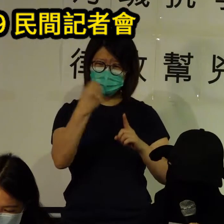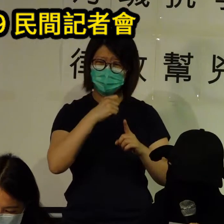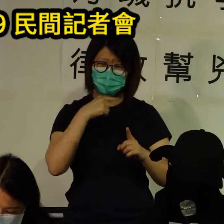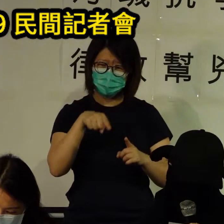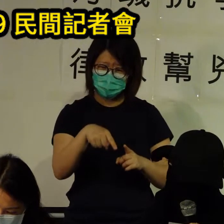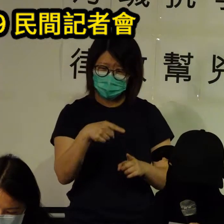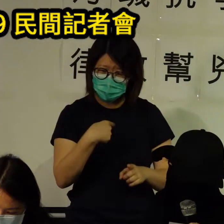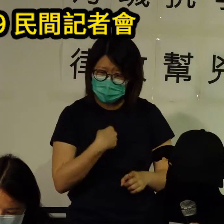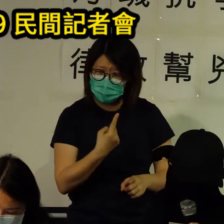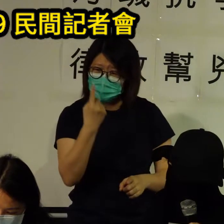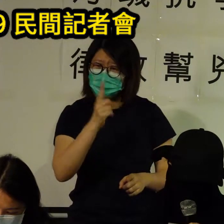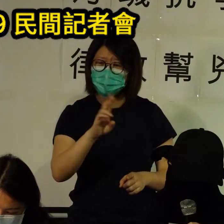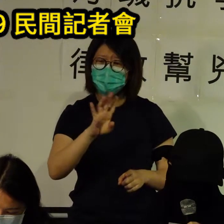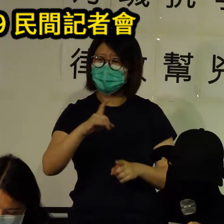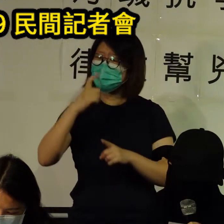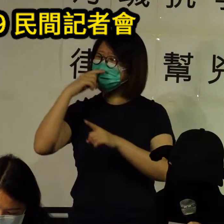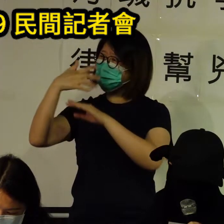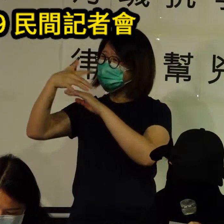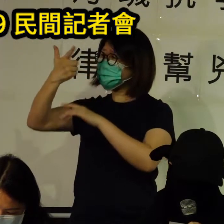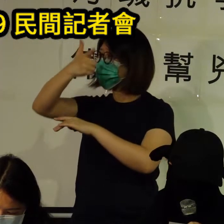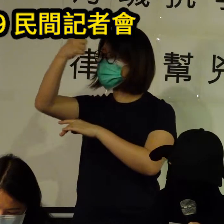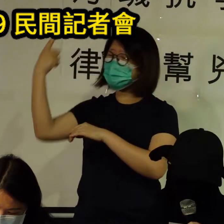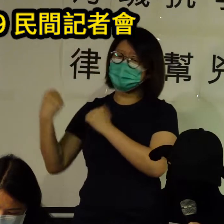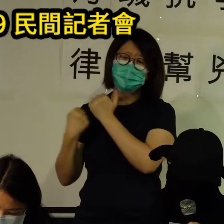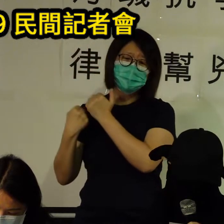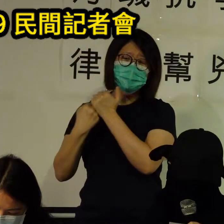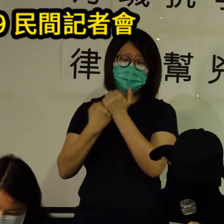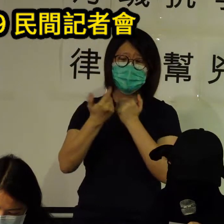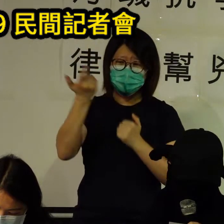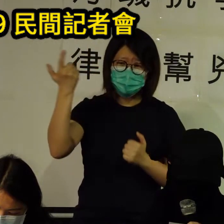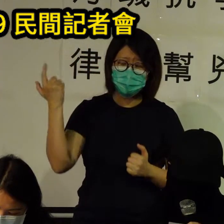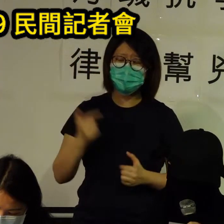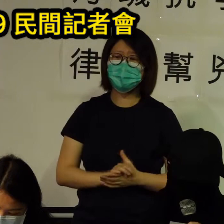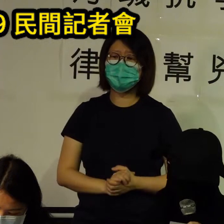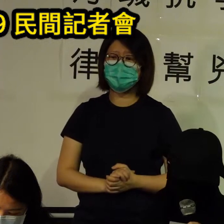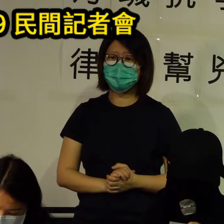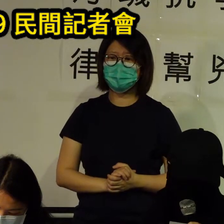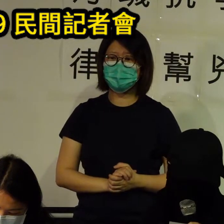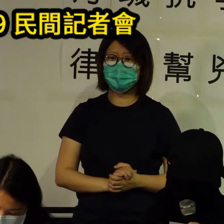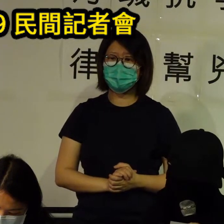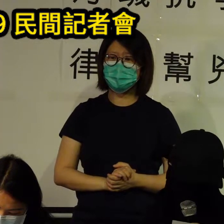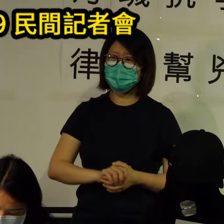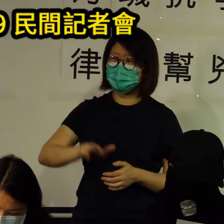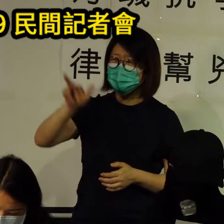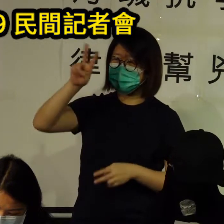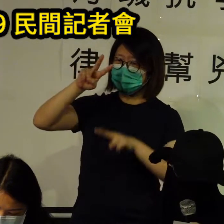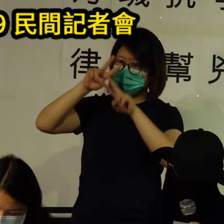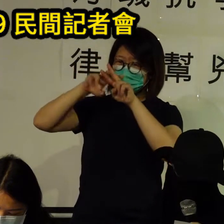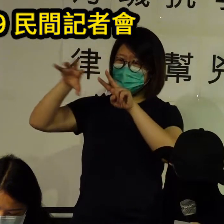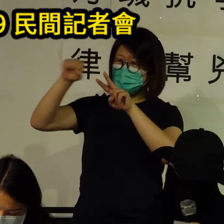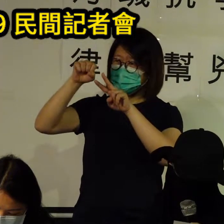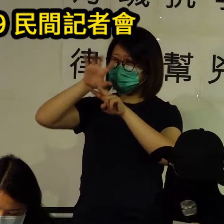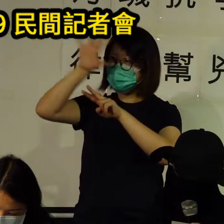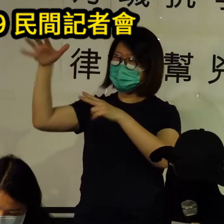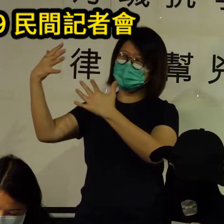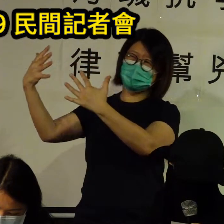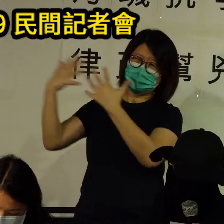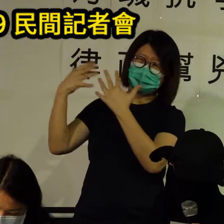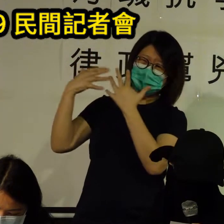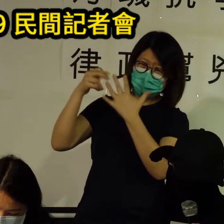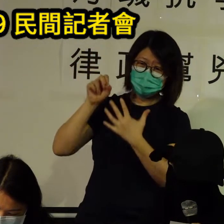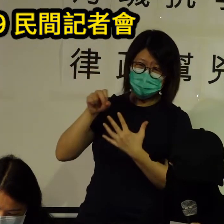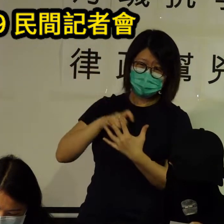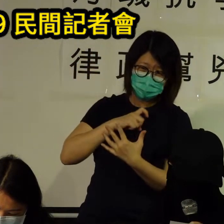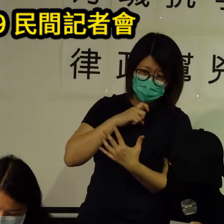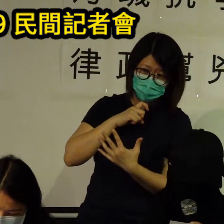discourse evermore and consolidate our voices among the international community and actively lobby for